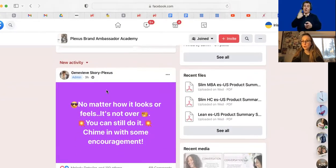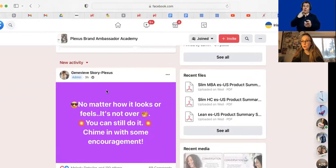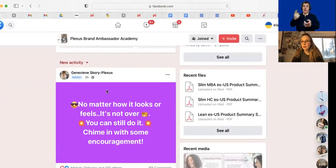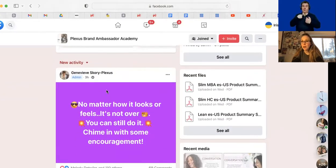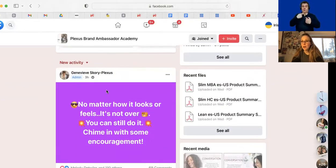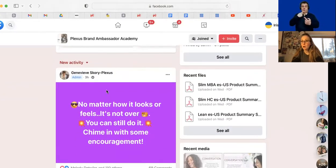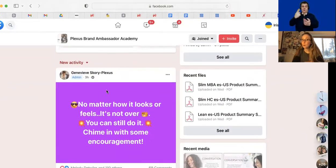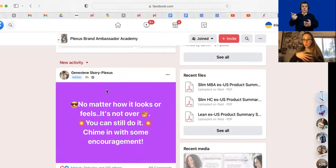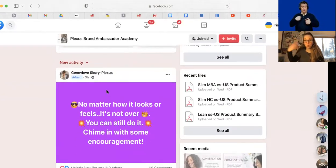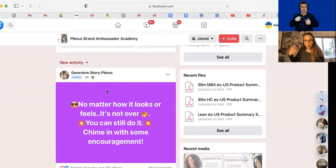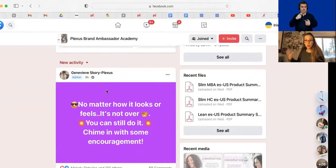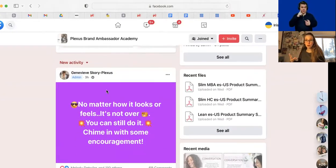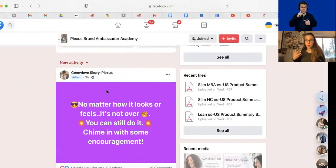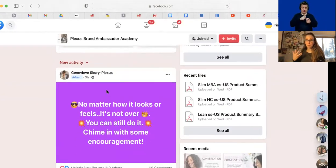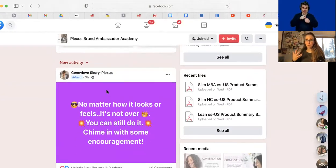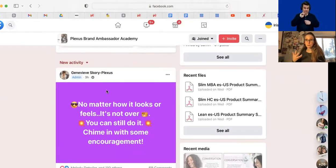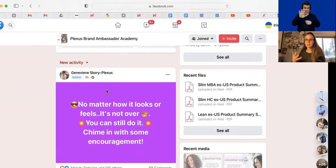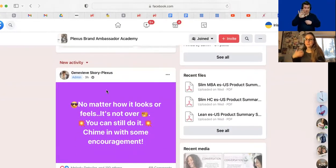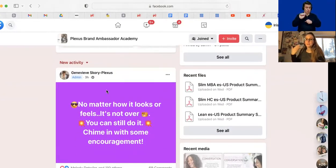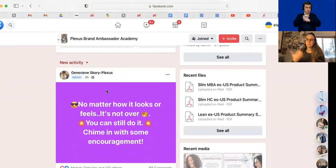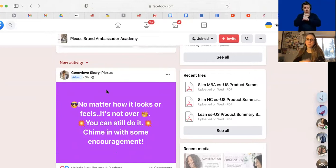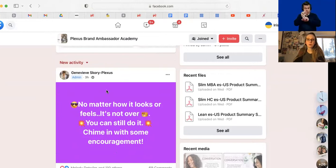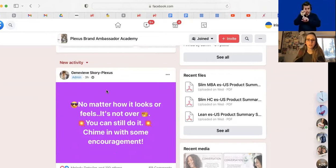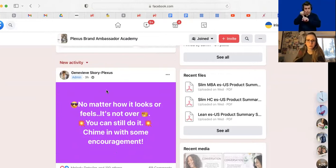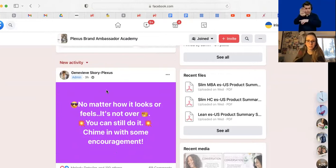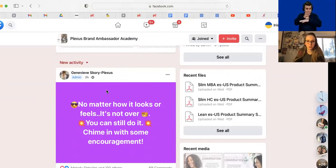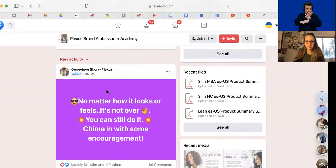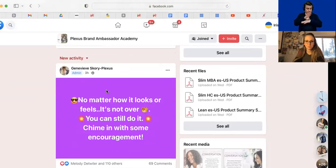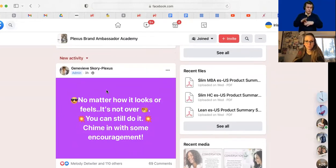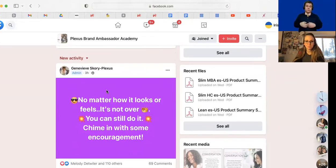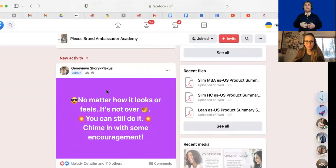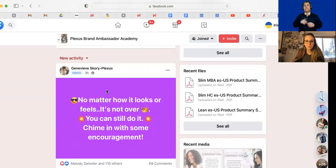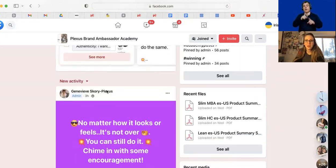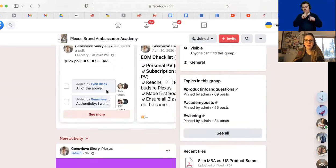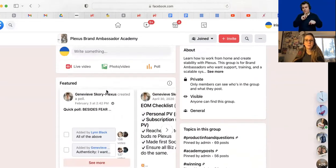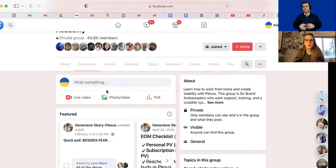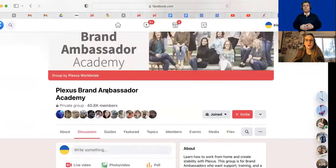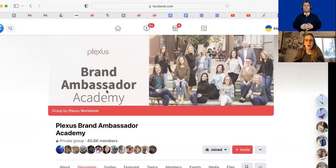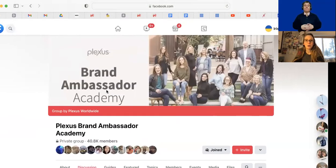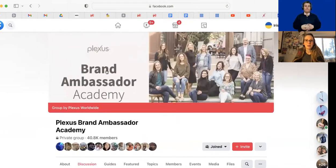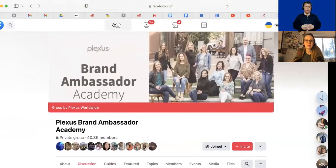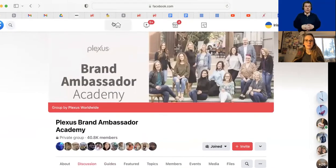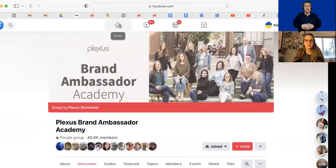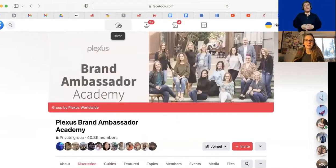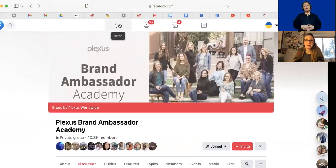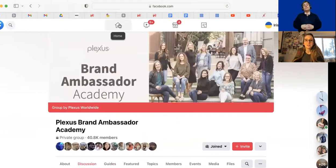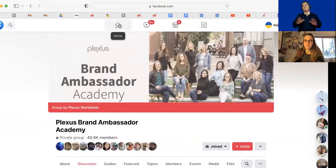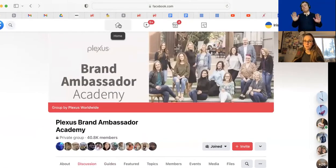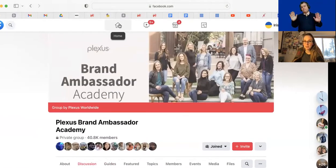to, uh, what you're working on with your business. You can get those answered. Um, okay.